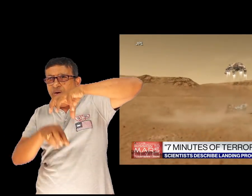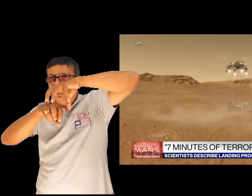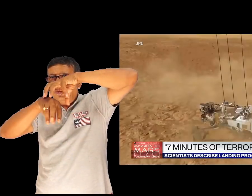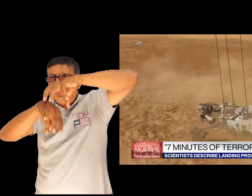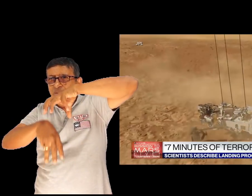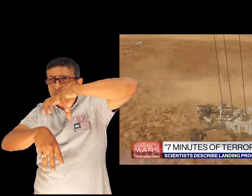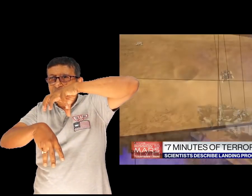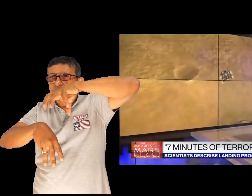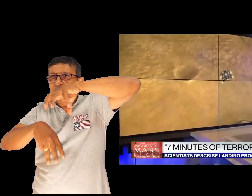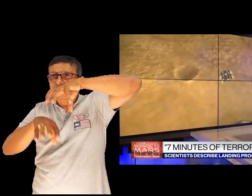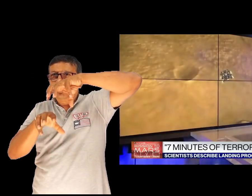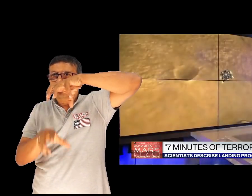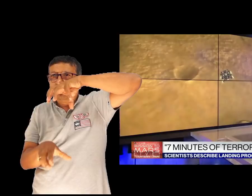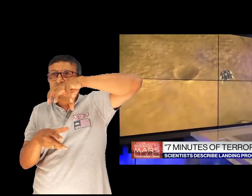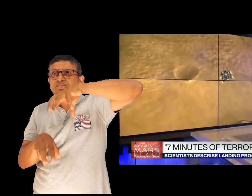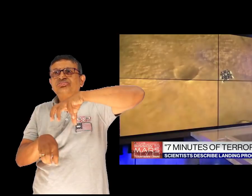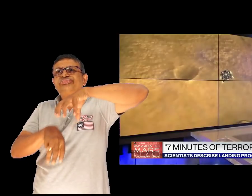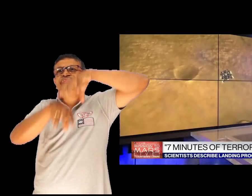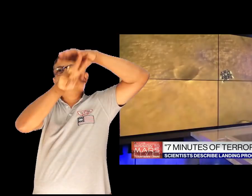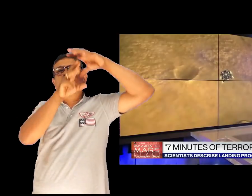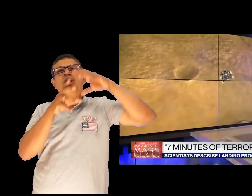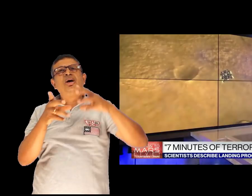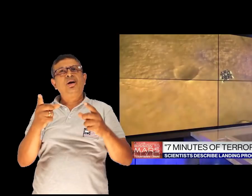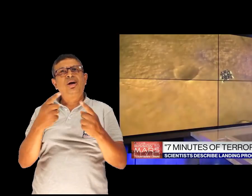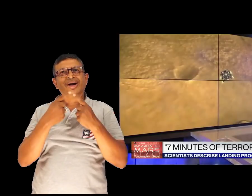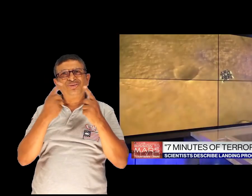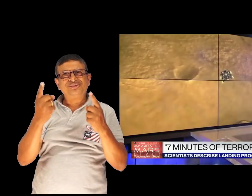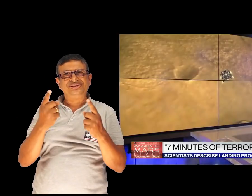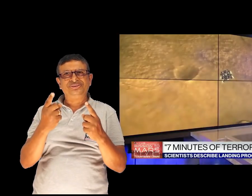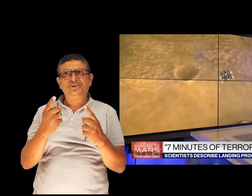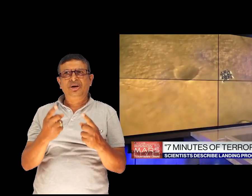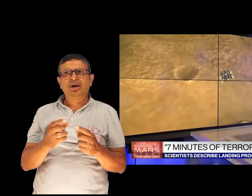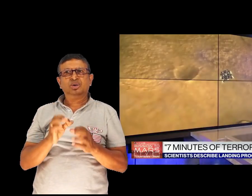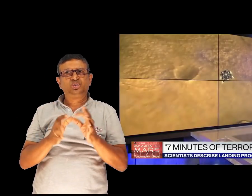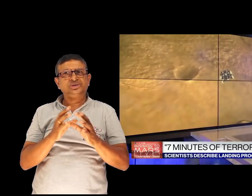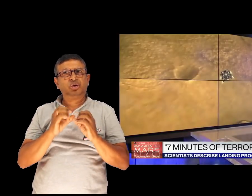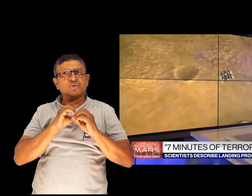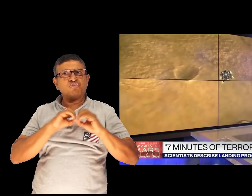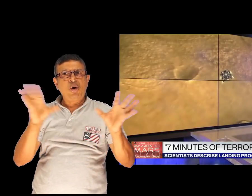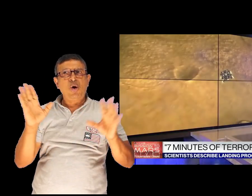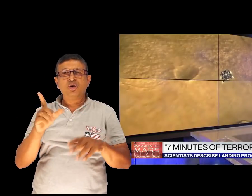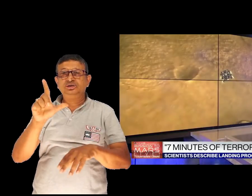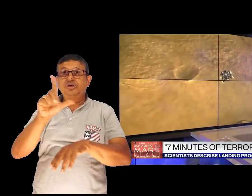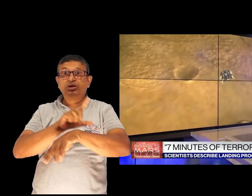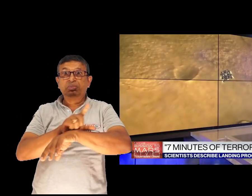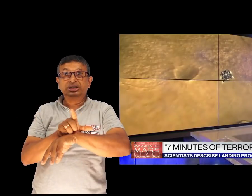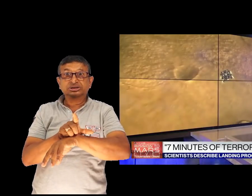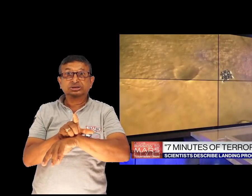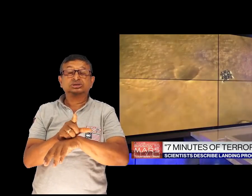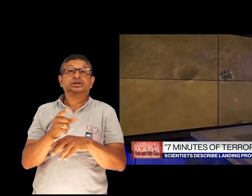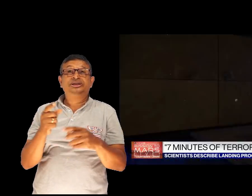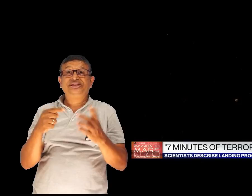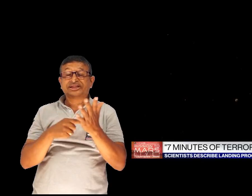land safely and nasa scientists call that process seven minutes of terror here's a closer look